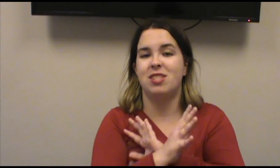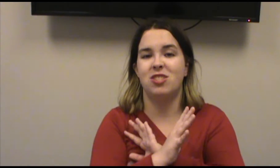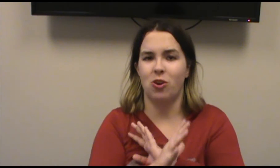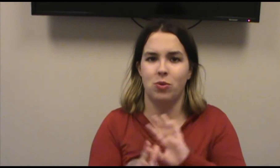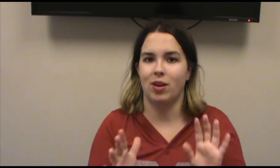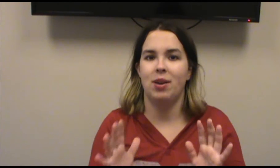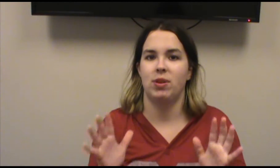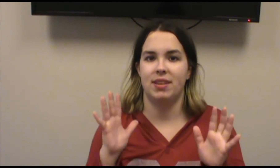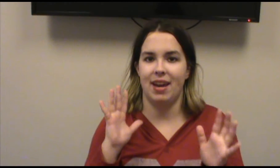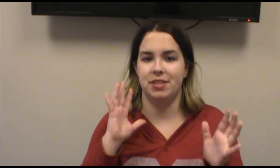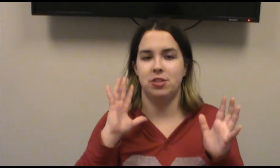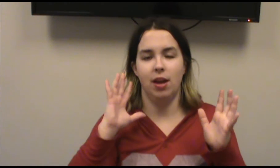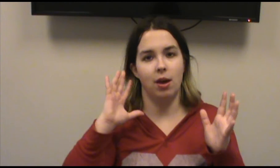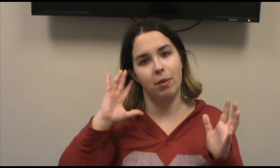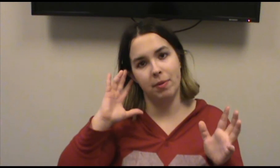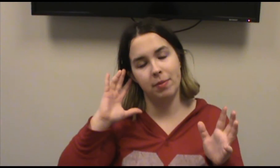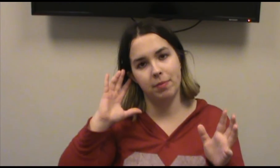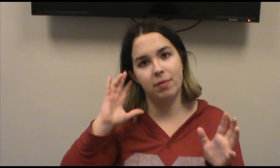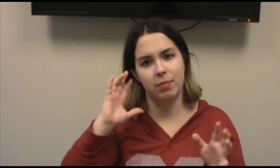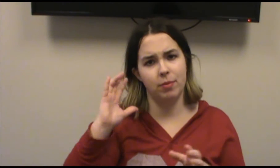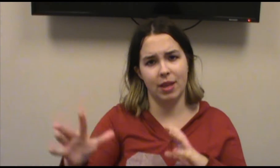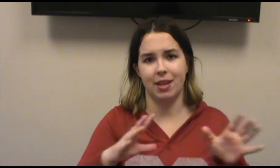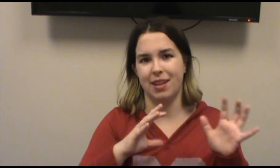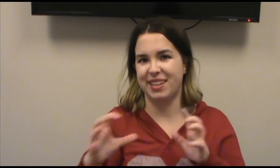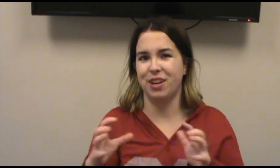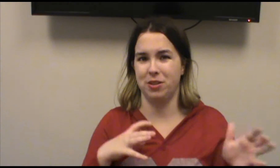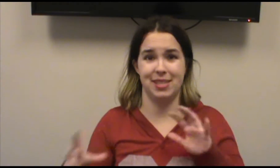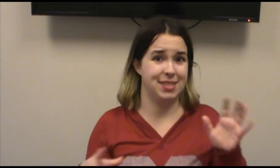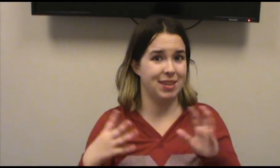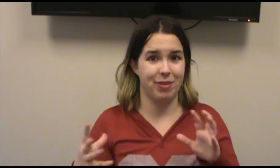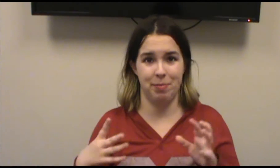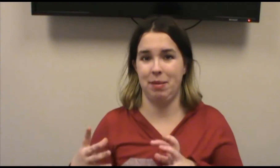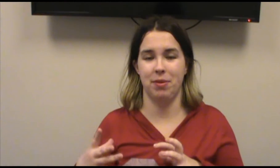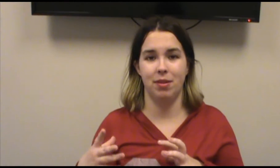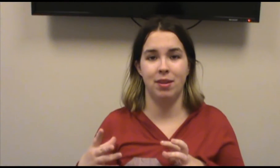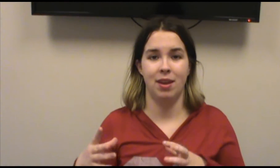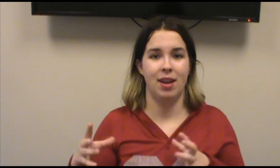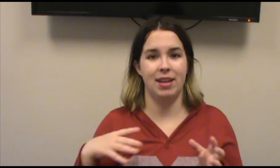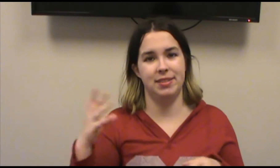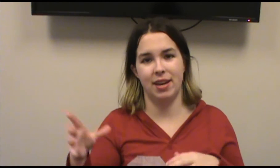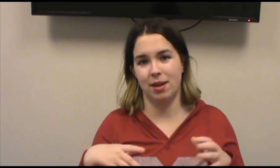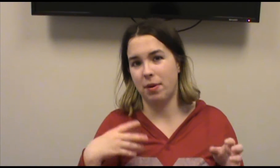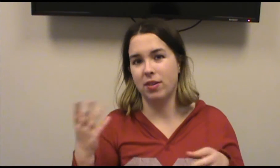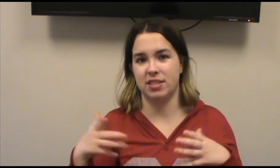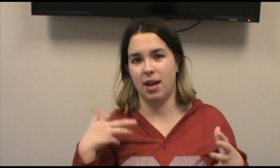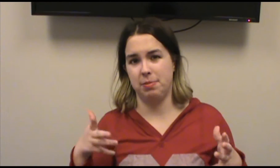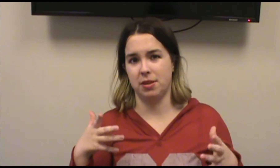so great with Thatch collecting all these different people, and setting up all these obstacles